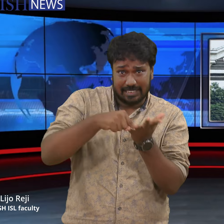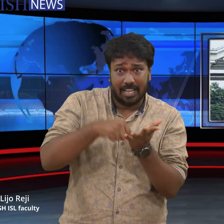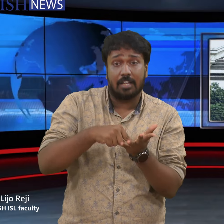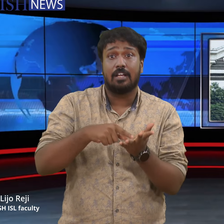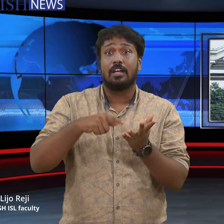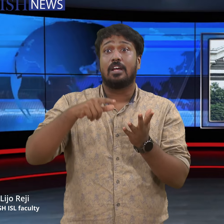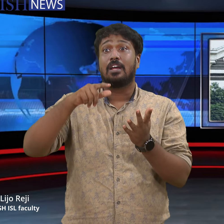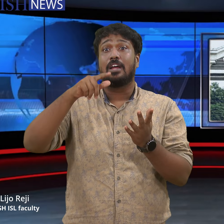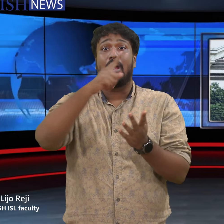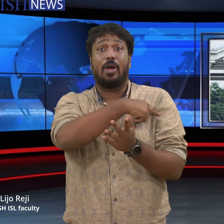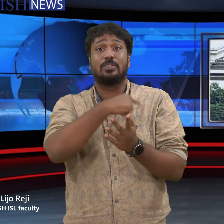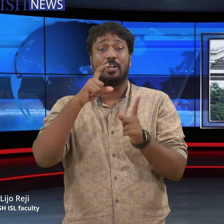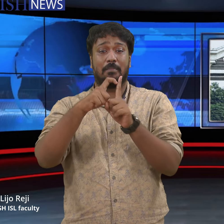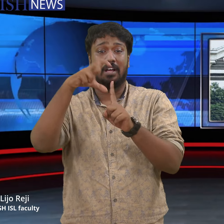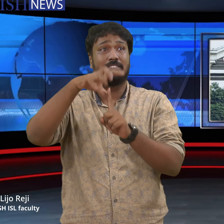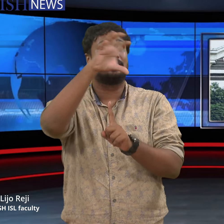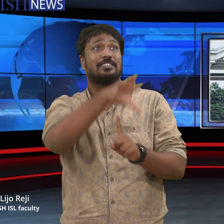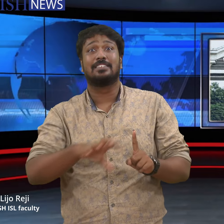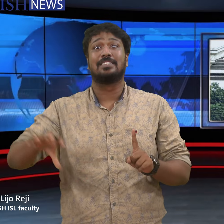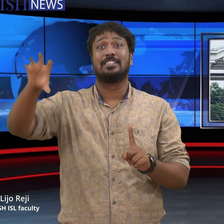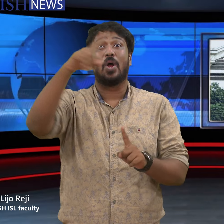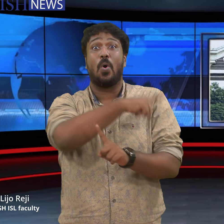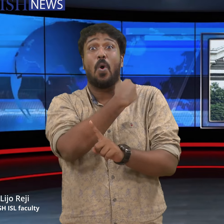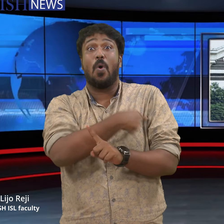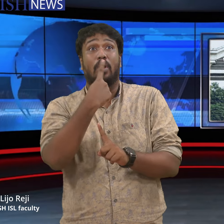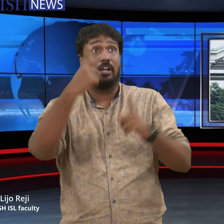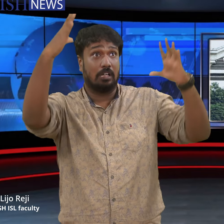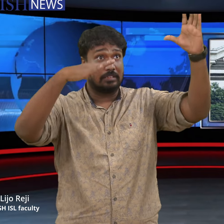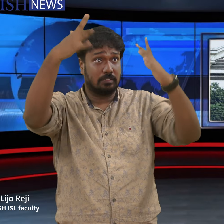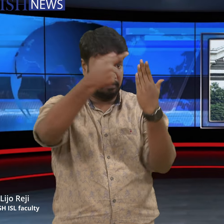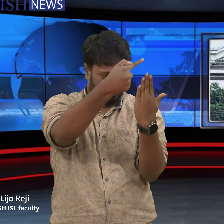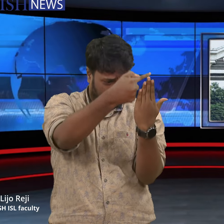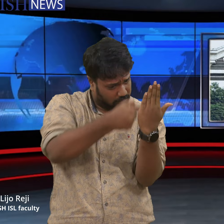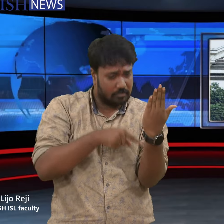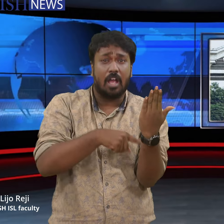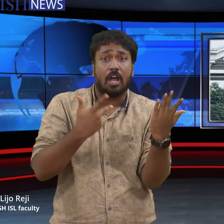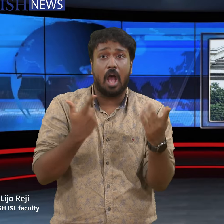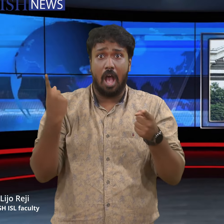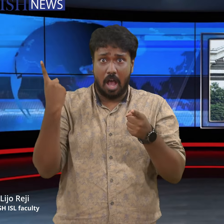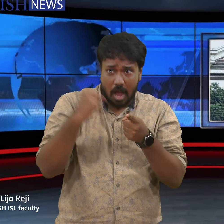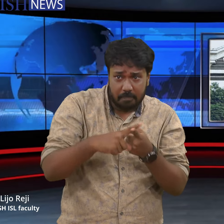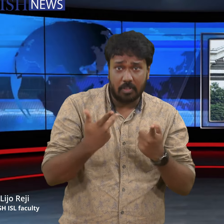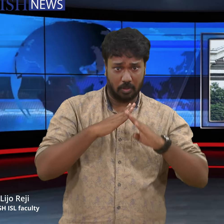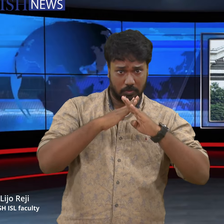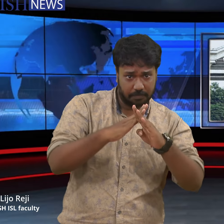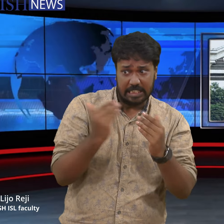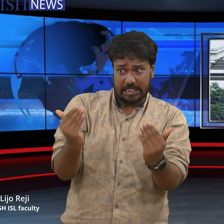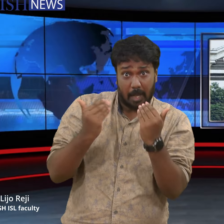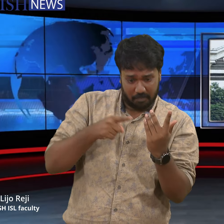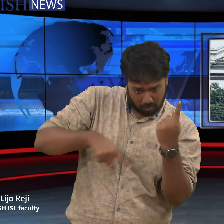enhancing safety and security measures. Principles and superintendents will have to ensure that employees follow the checklist in